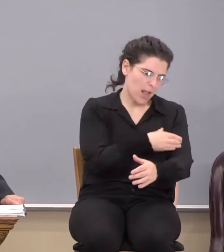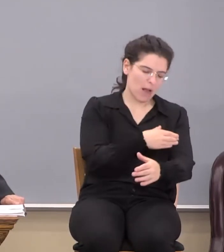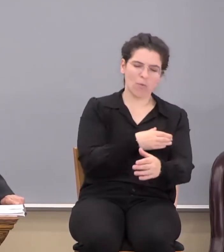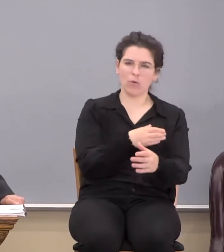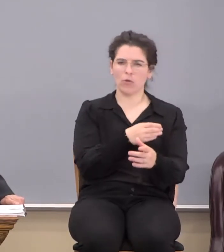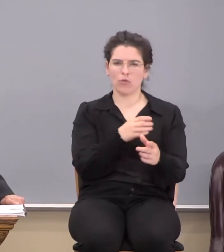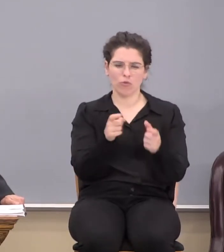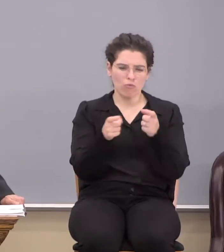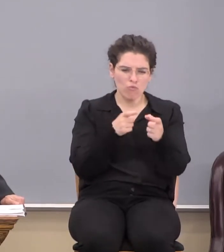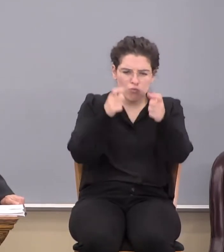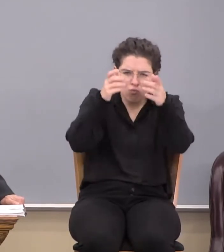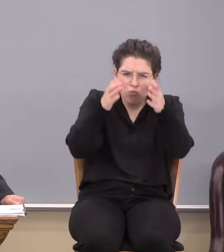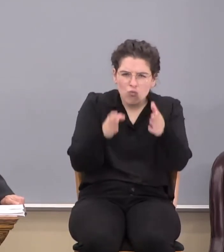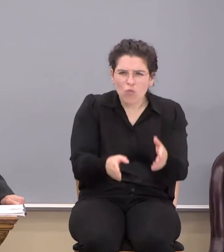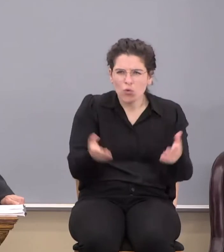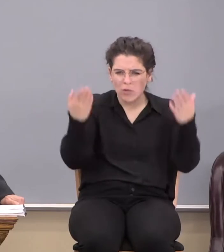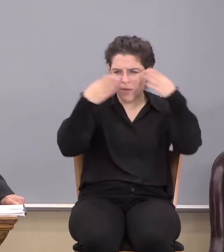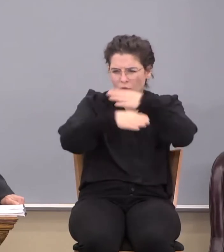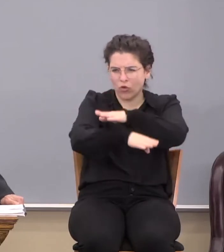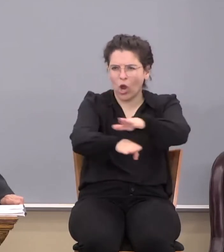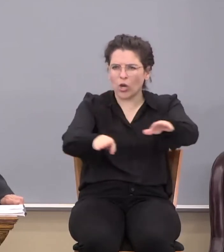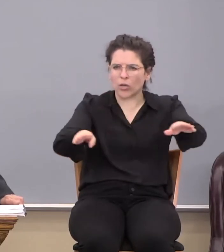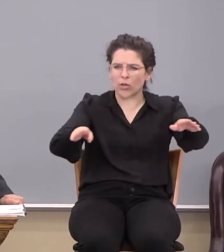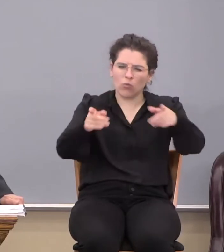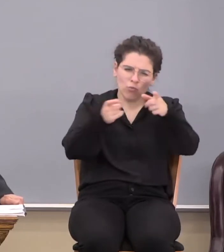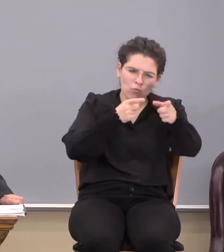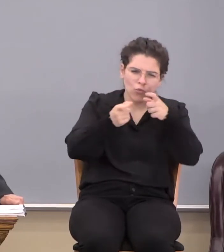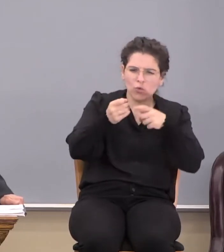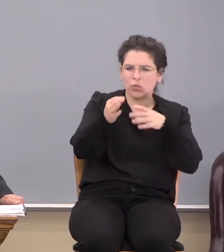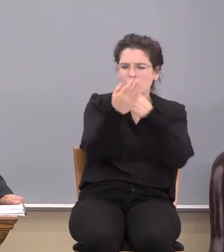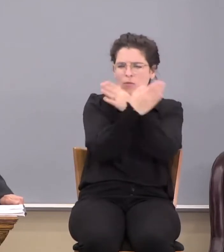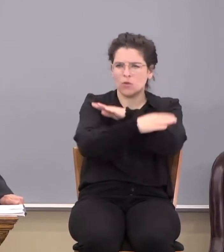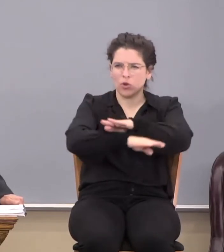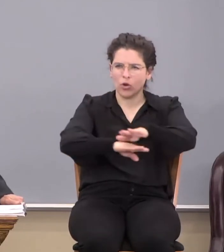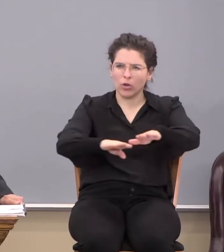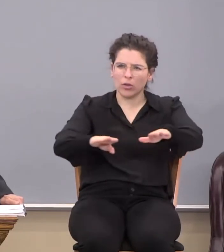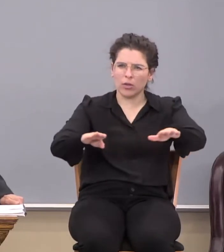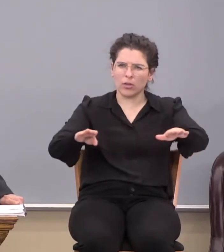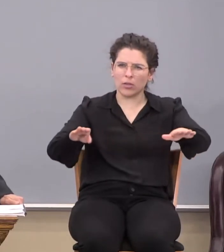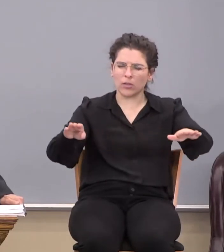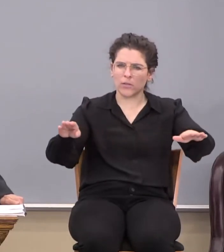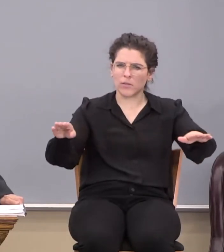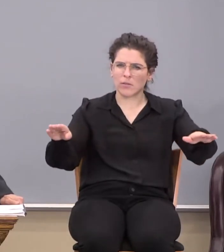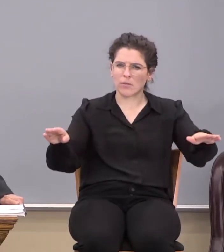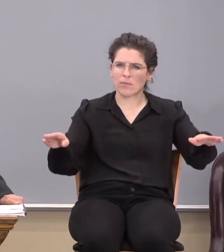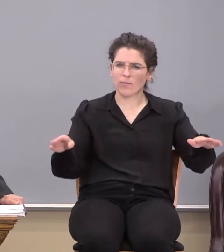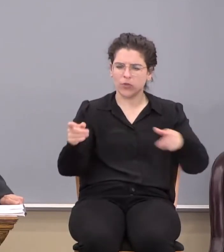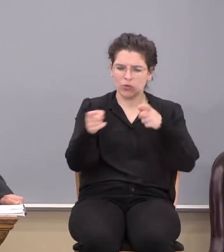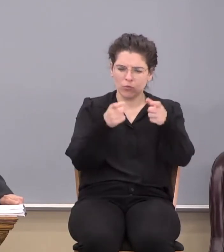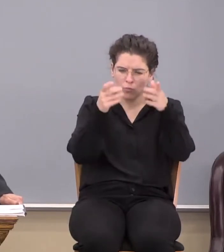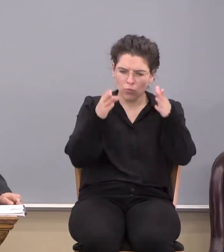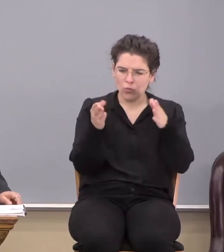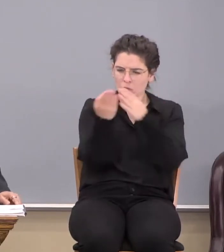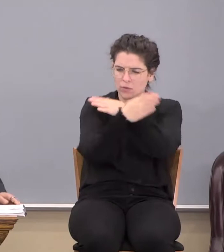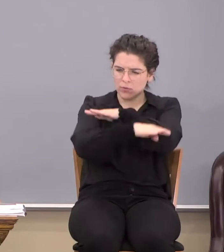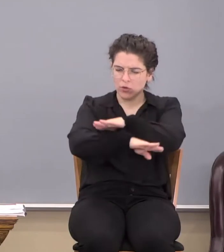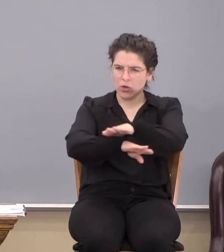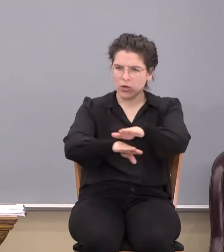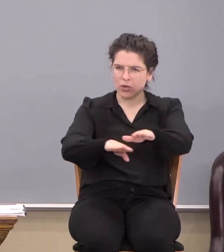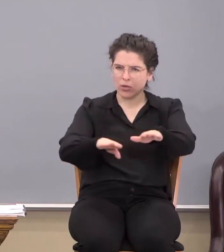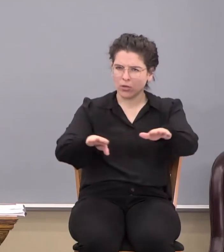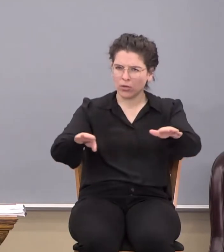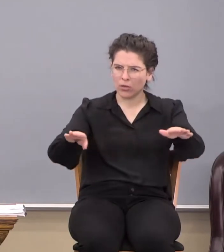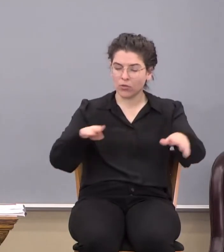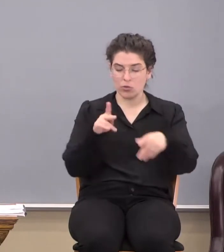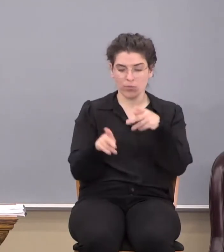the rulers of the darkness. Think about that phrase right there. The rulers of the darkness. The rulers of the darkness. There are